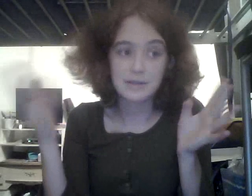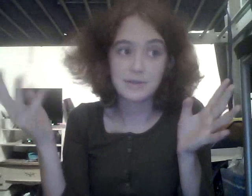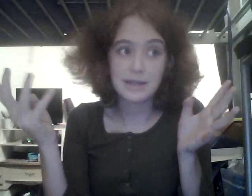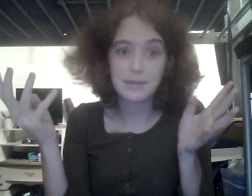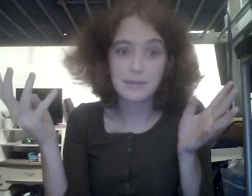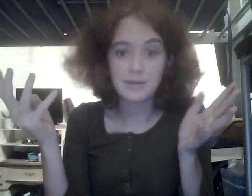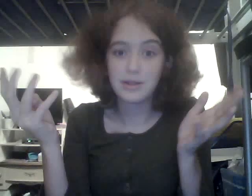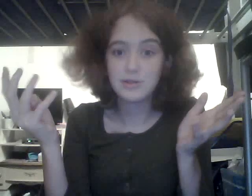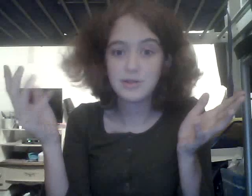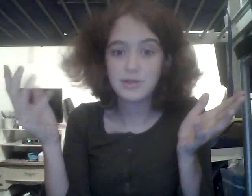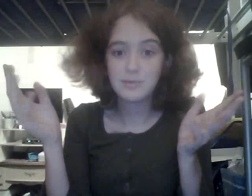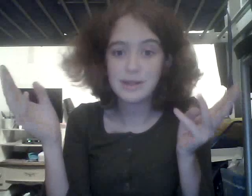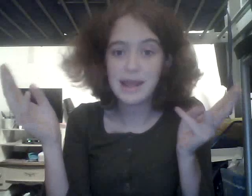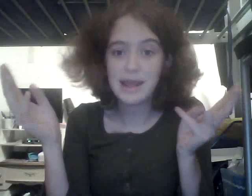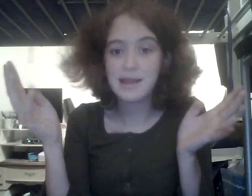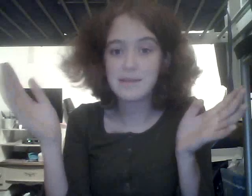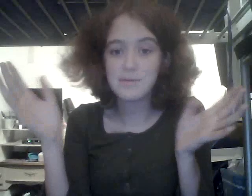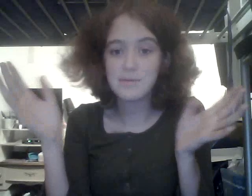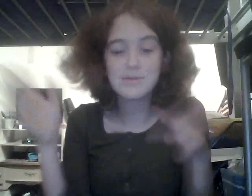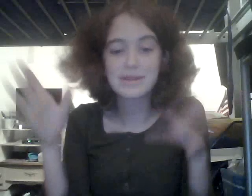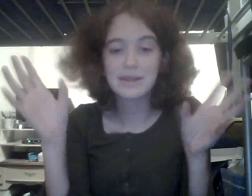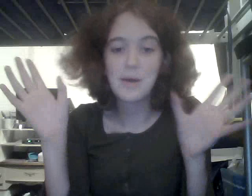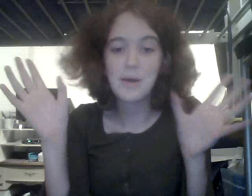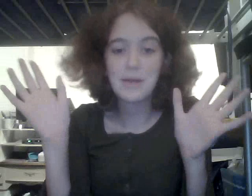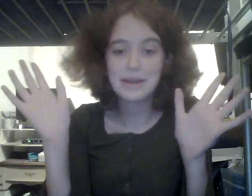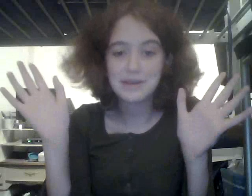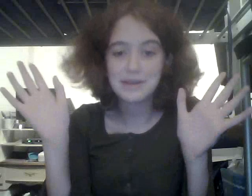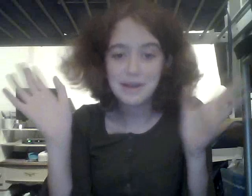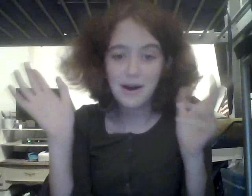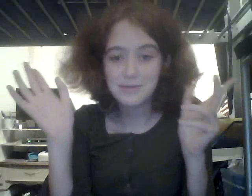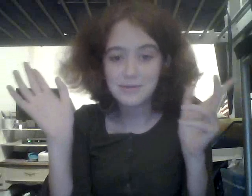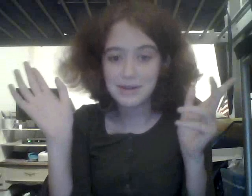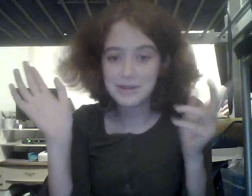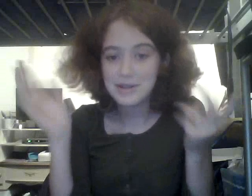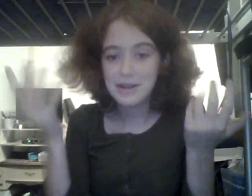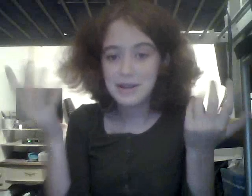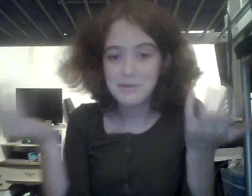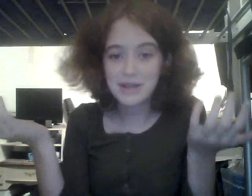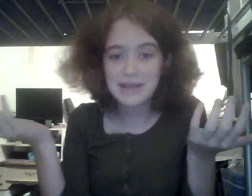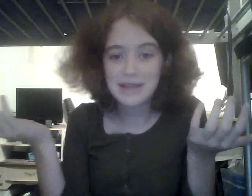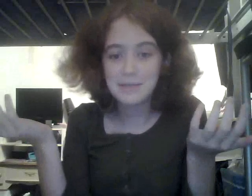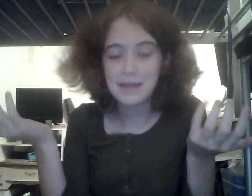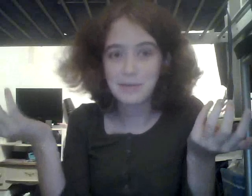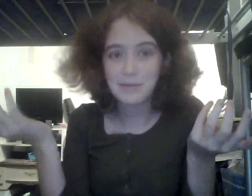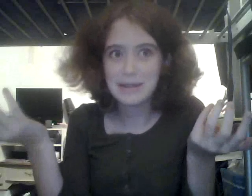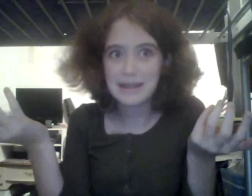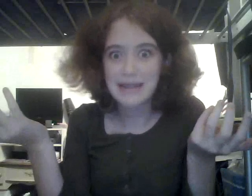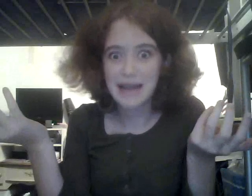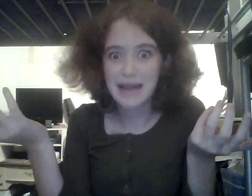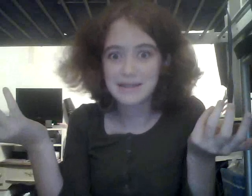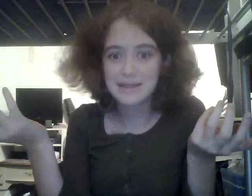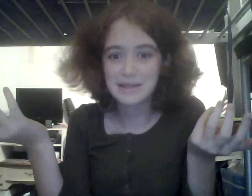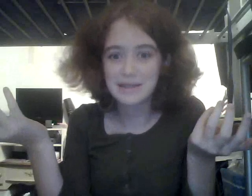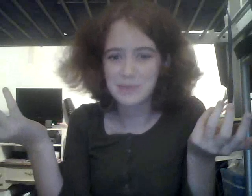take them out to lunch one day, that we were just gonna go, like, off to lunch, which I guess I'd be, like, renting taxis as well. Well,